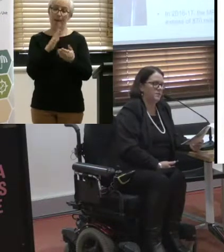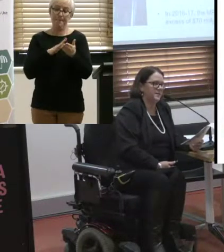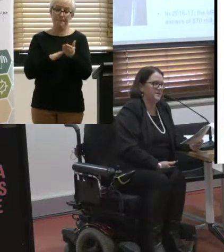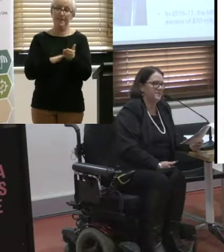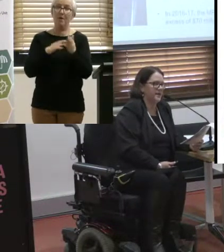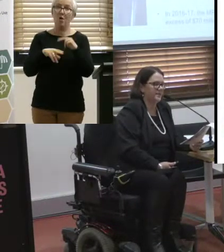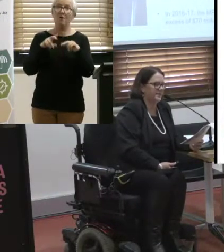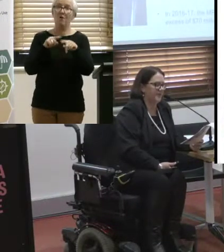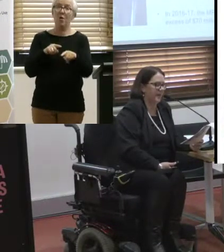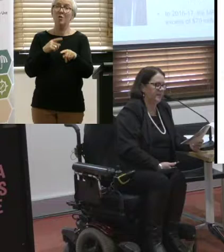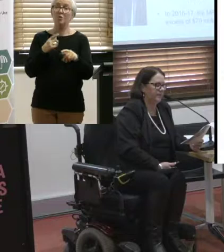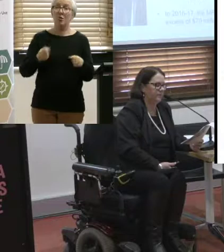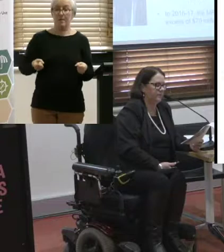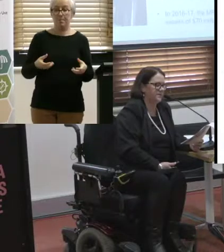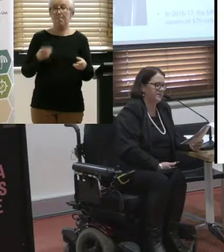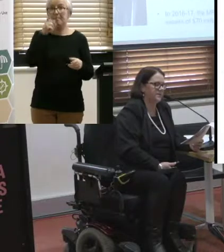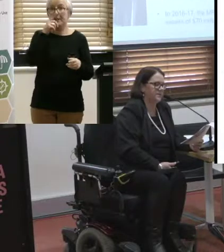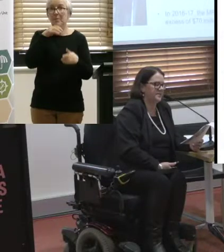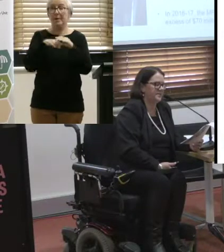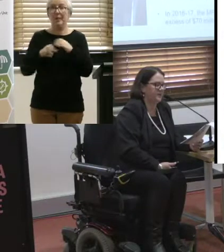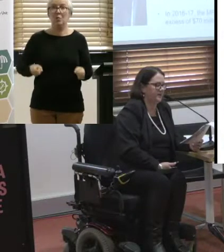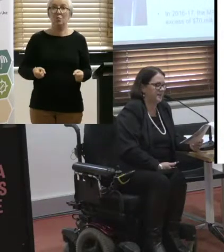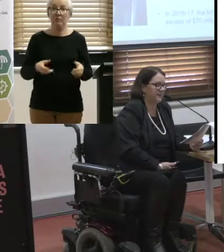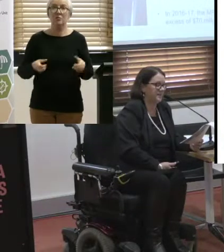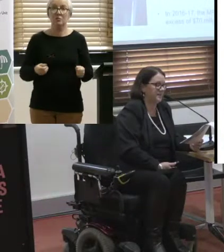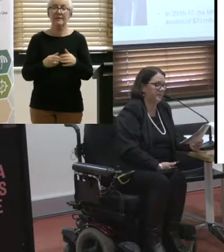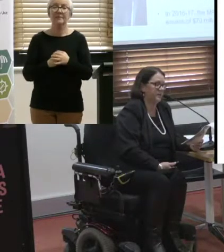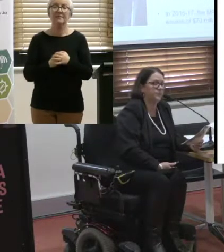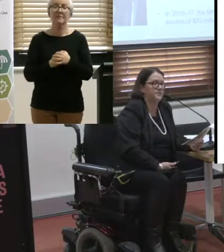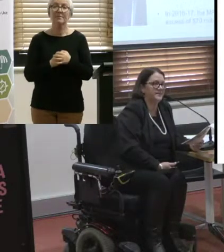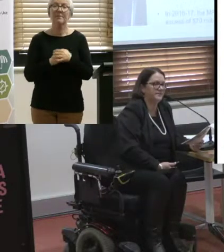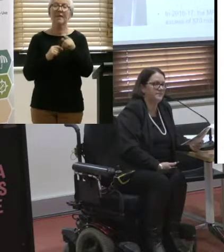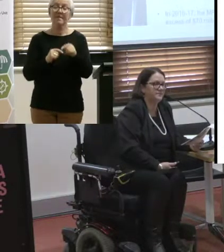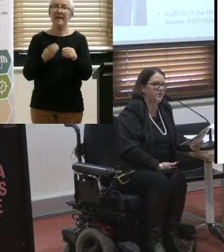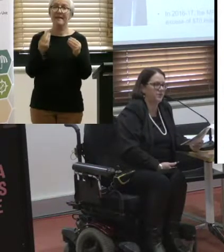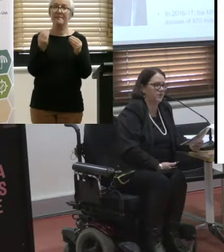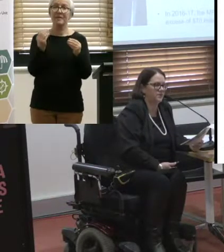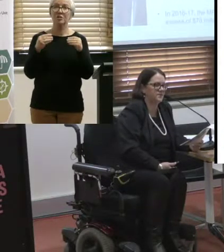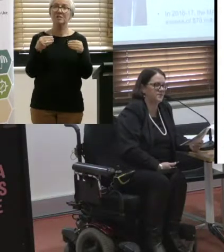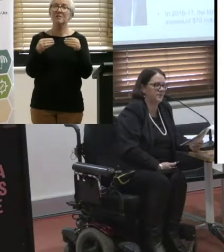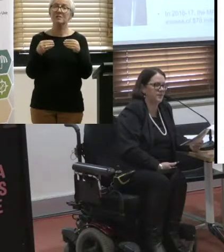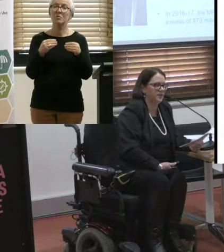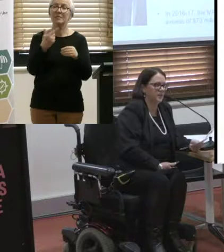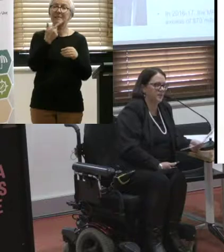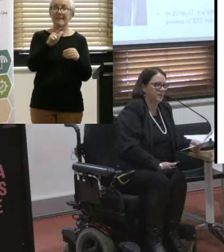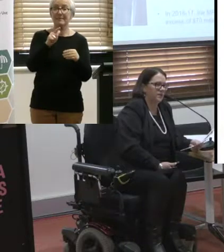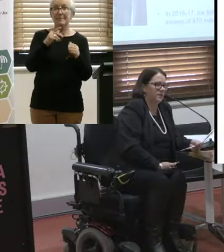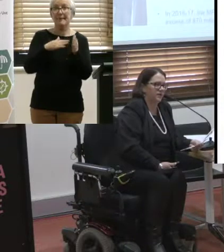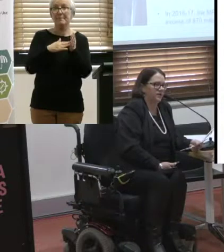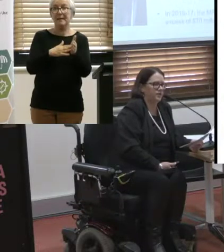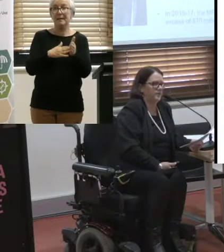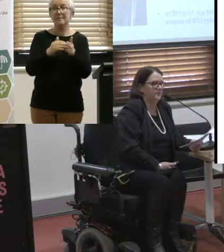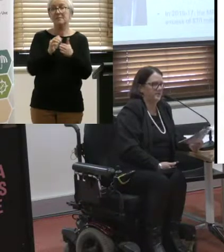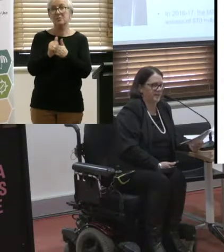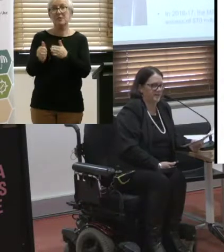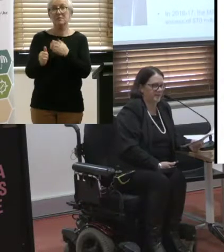But what was most astounding to me was that the MPTP budget was $70 million. Now